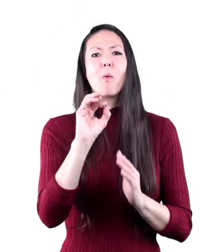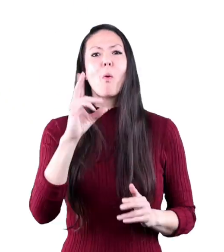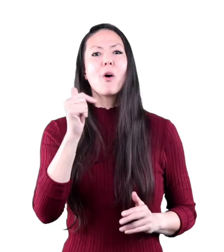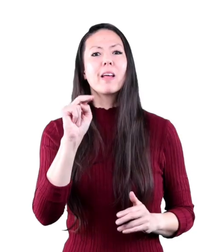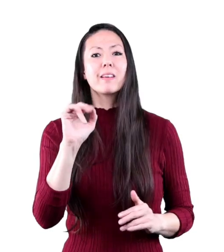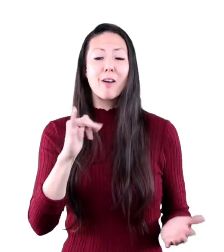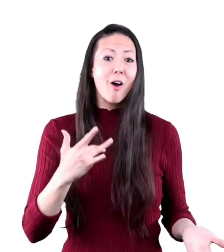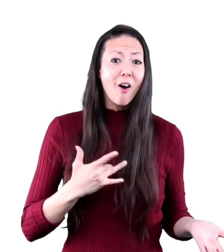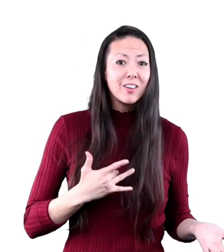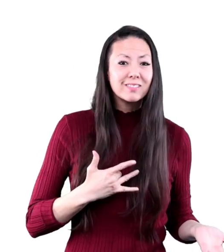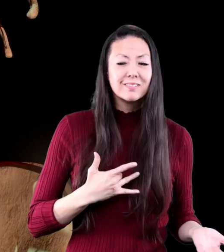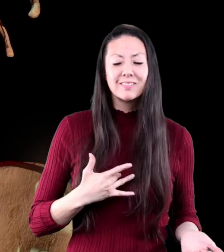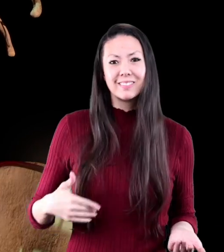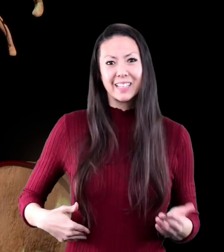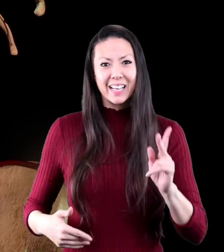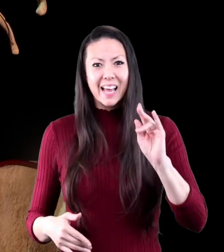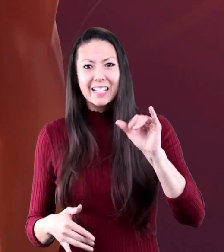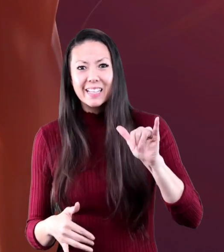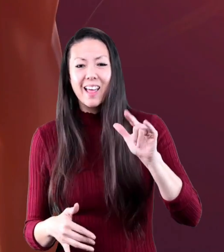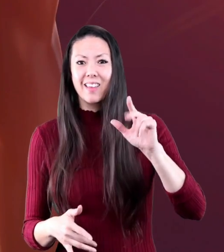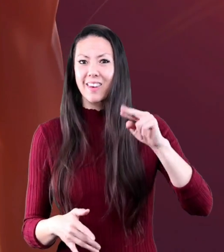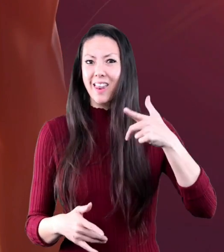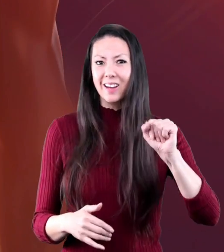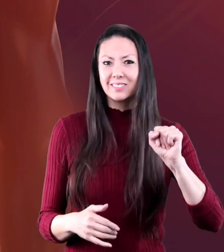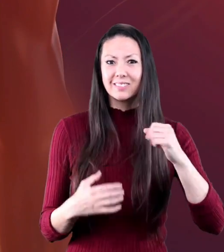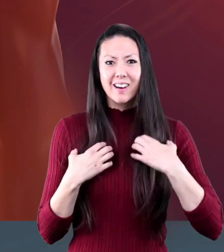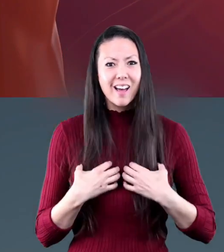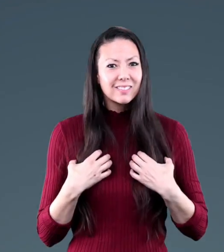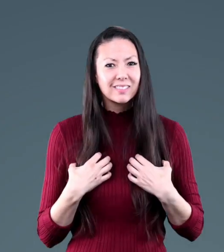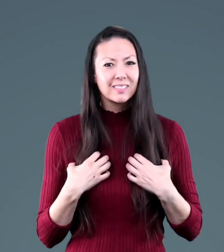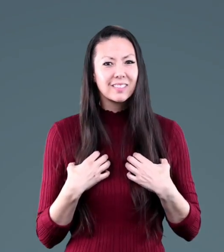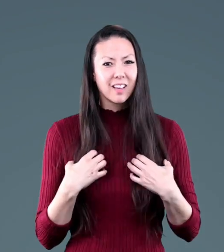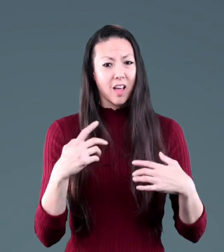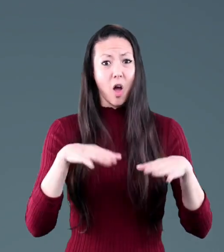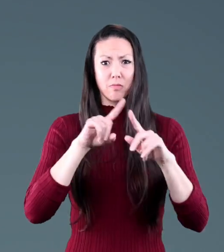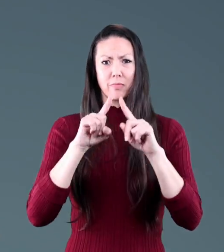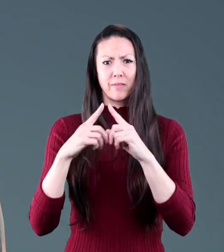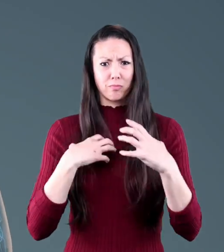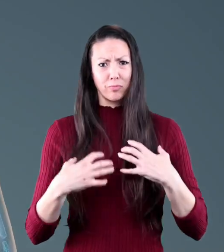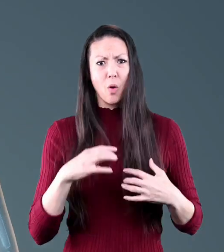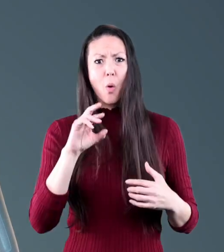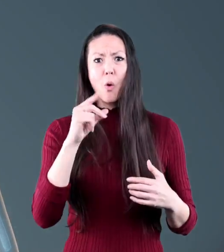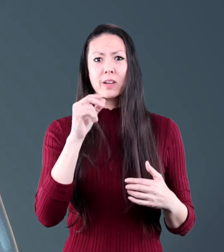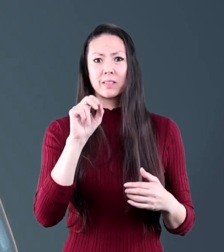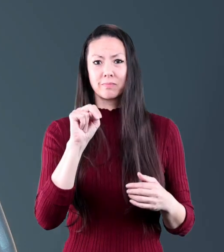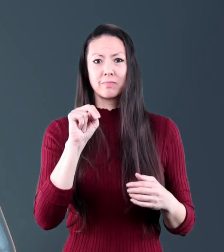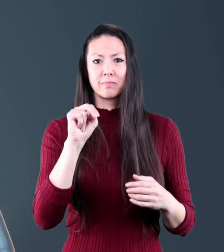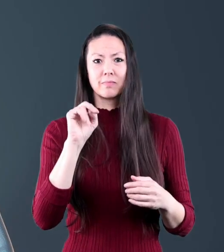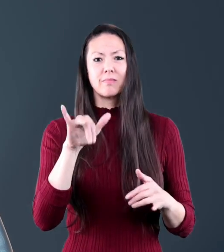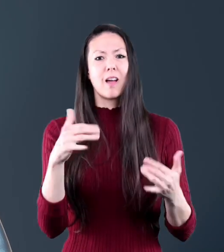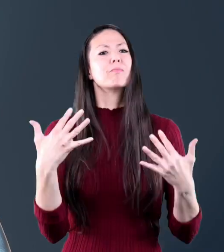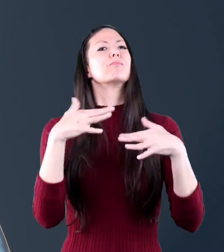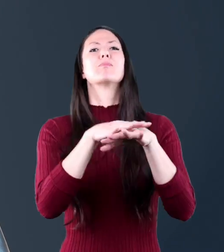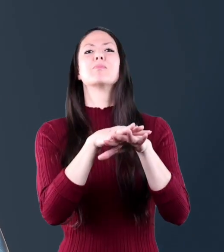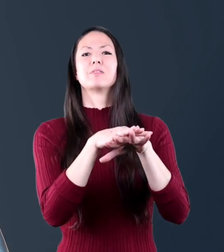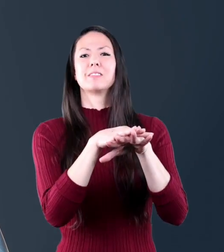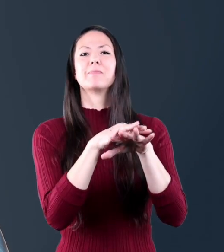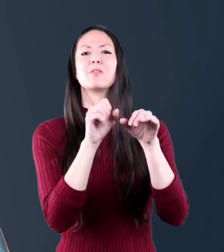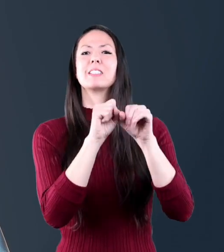like your heart kidneys and lungs all your organs together make an organ system and that